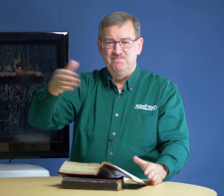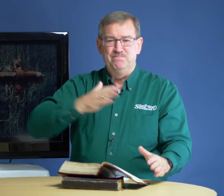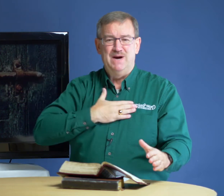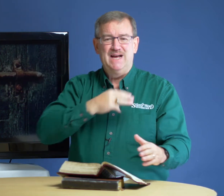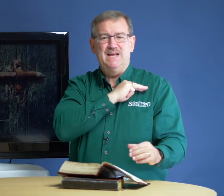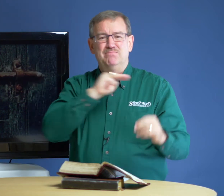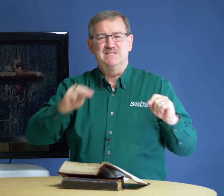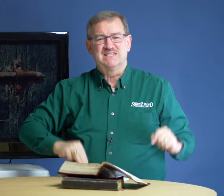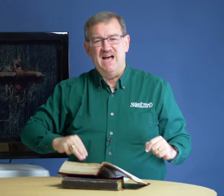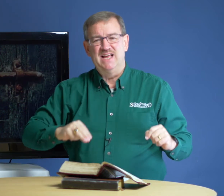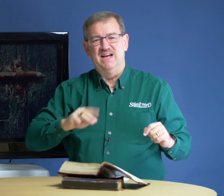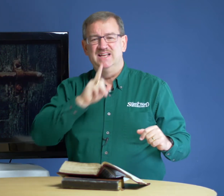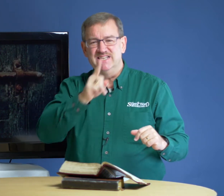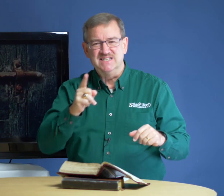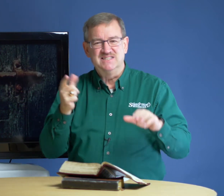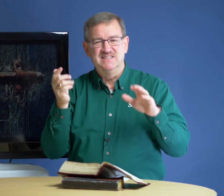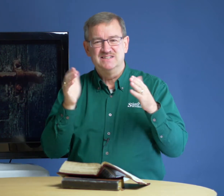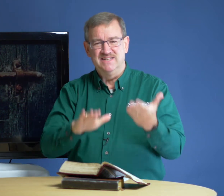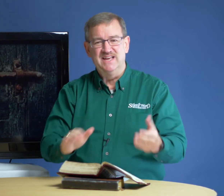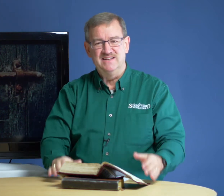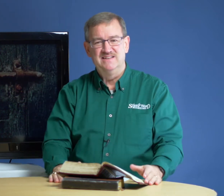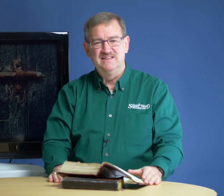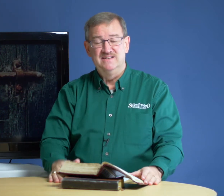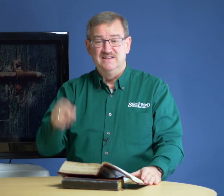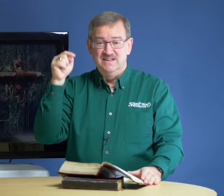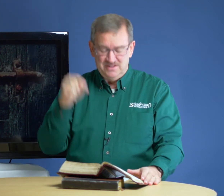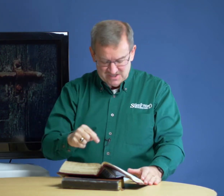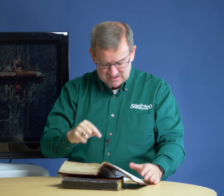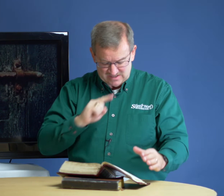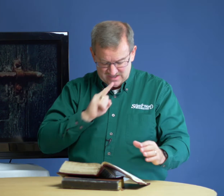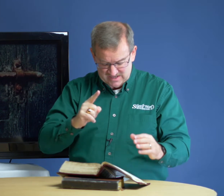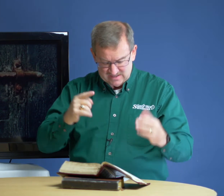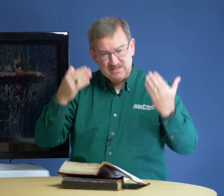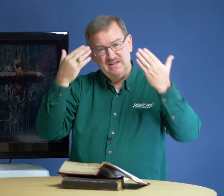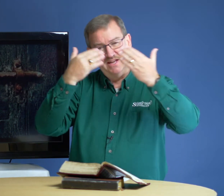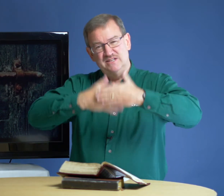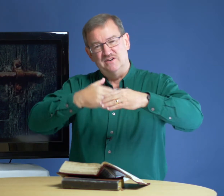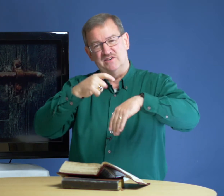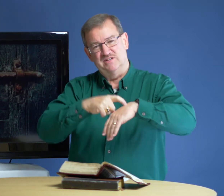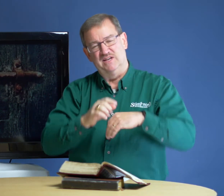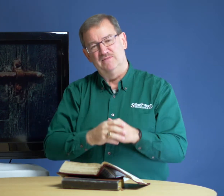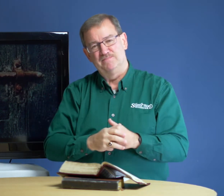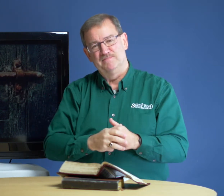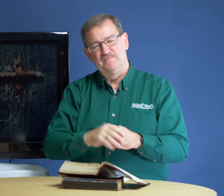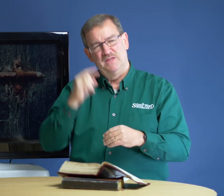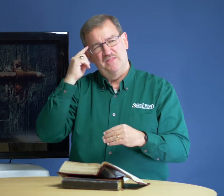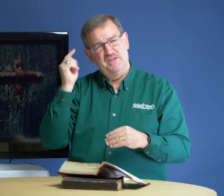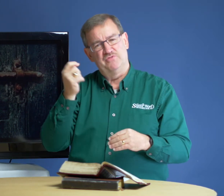My Messiah is dead. This is a dark time. Think for